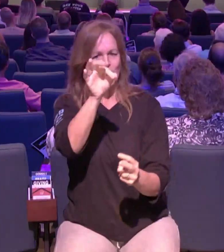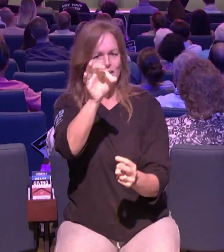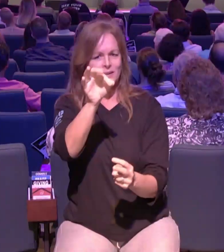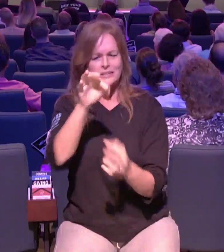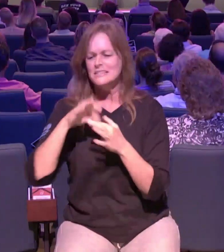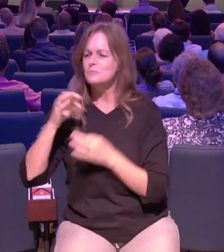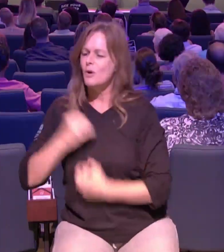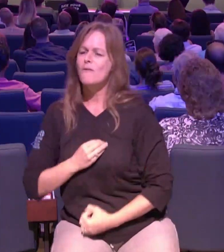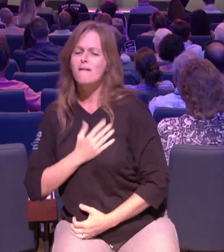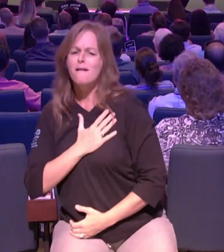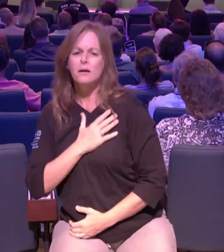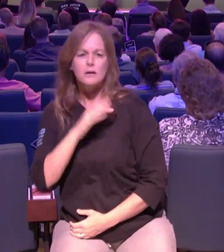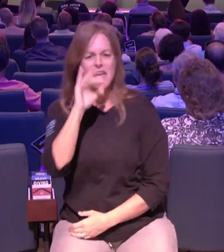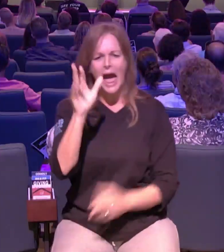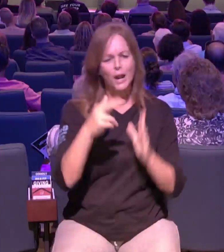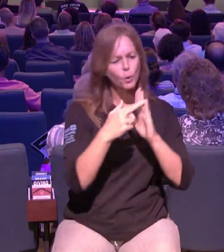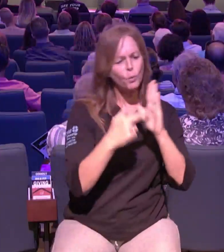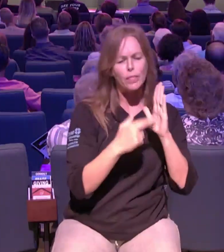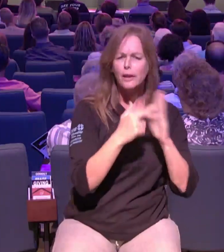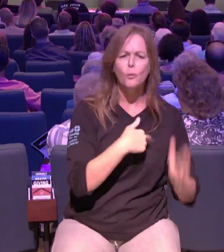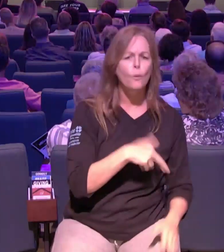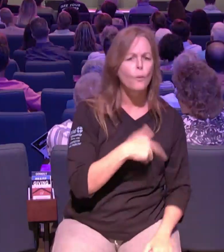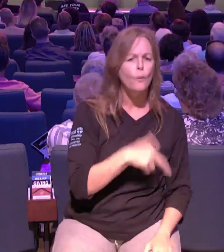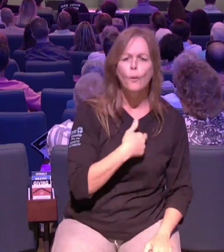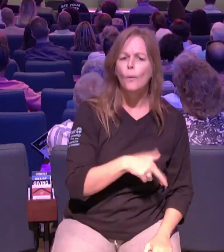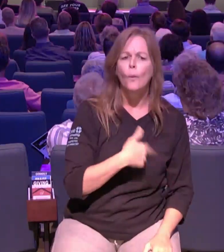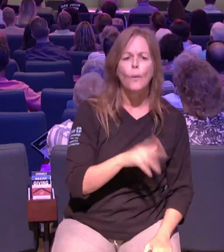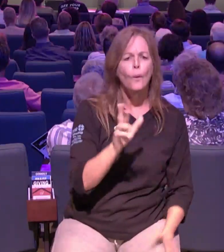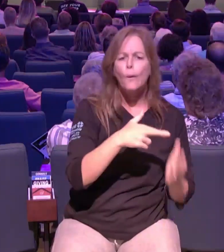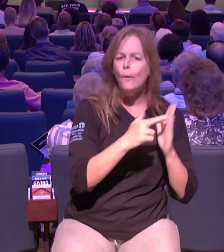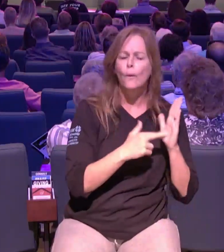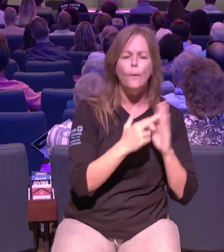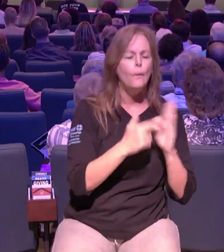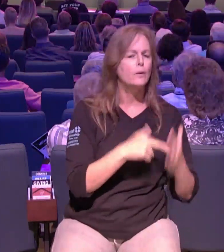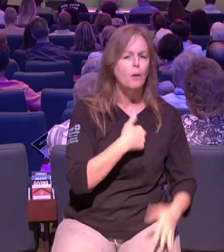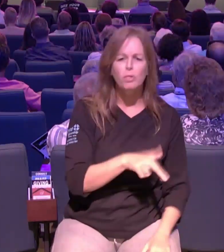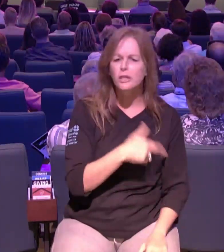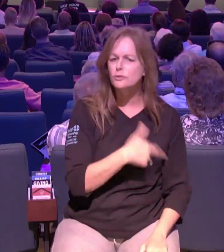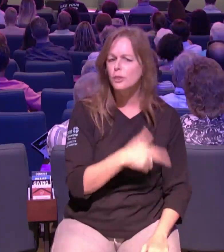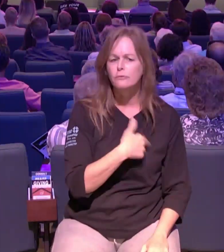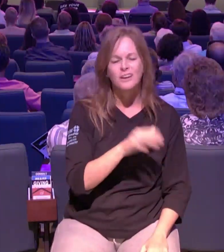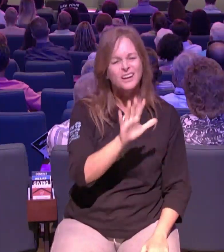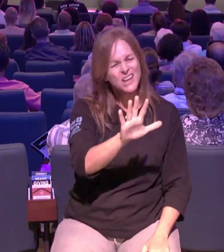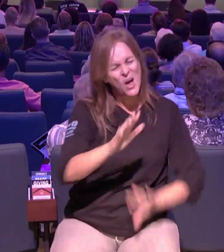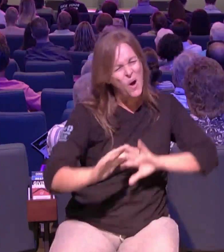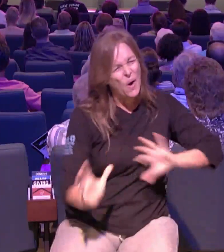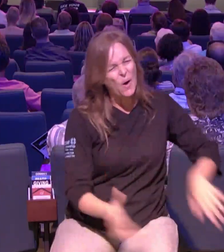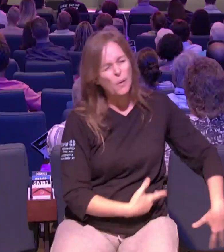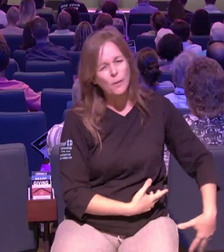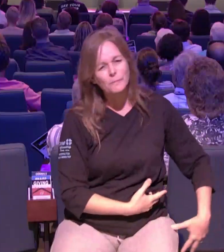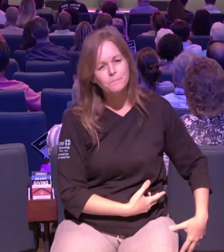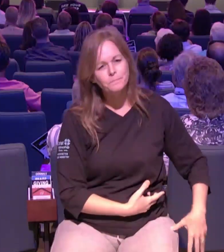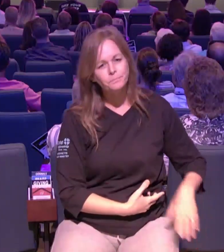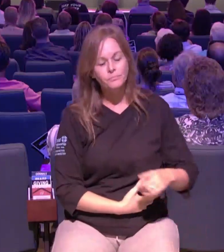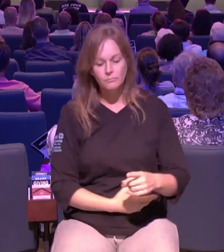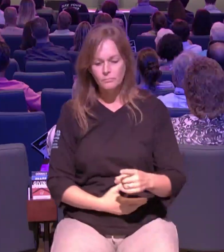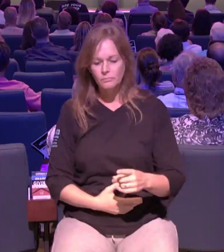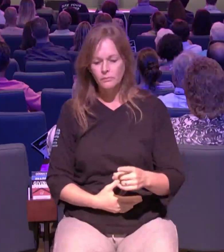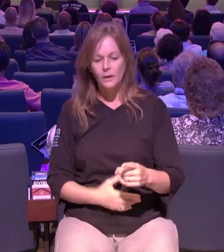which is easier to say this to this paralyzed man your sins are forgiven or to say get up take your mat and walk but i want you to know